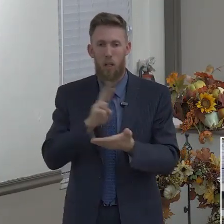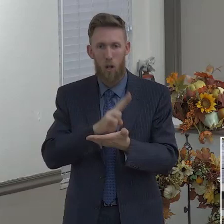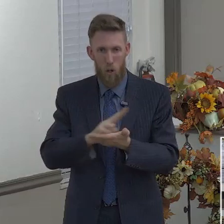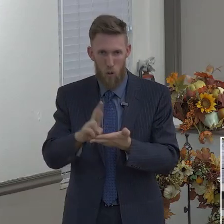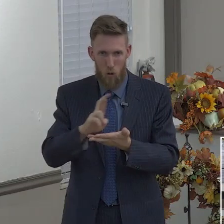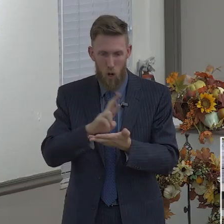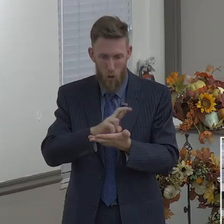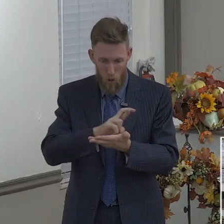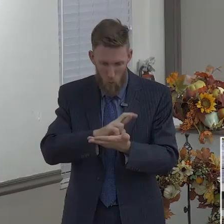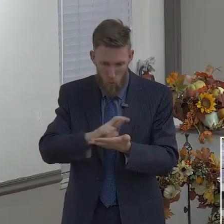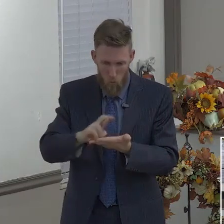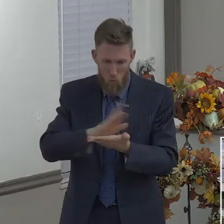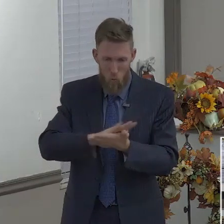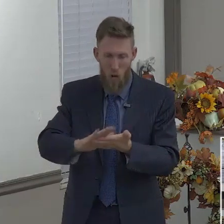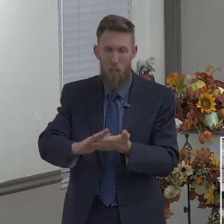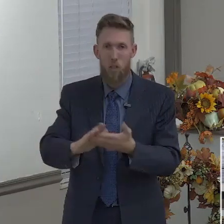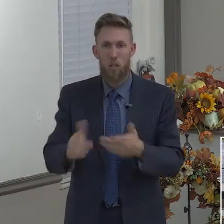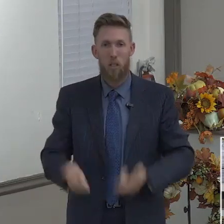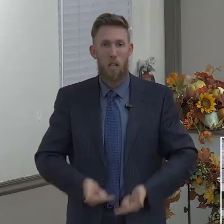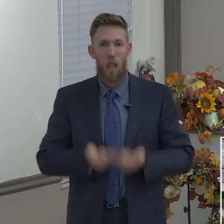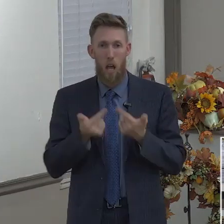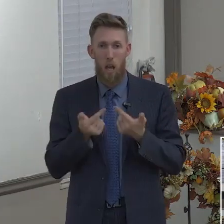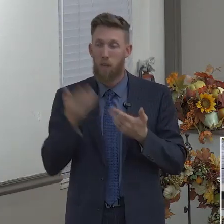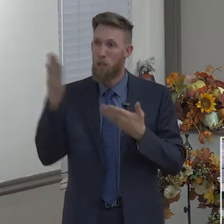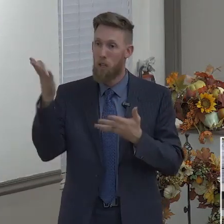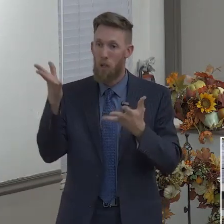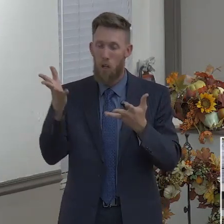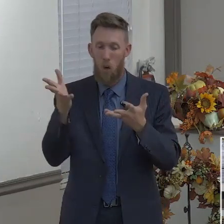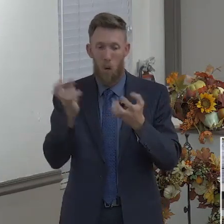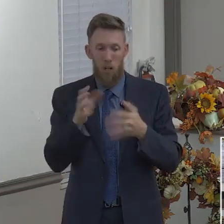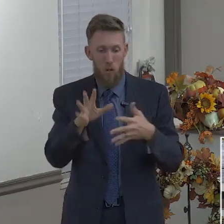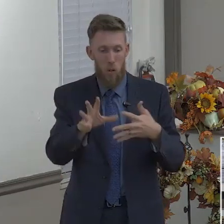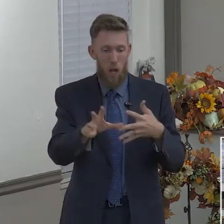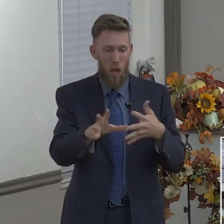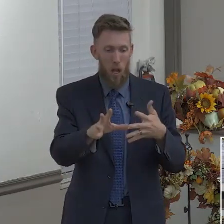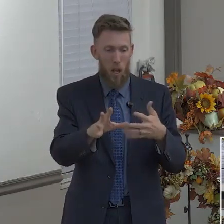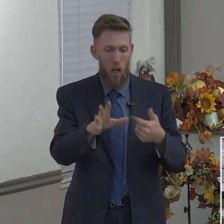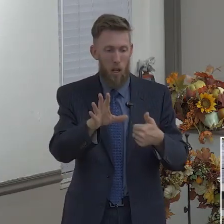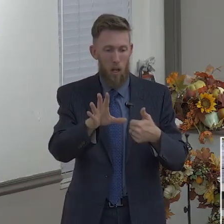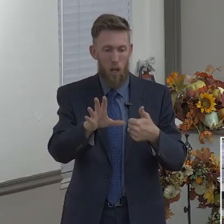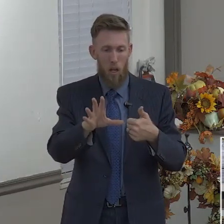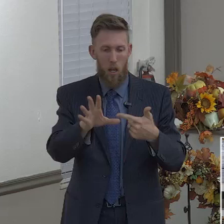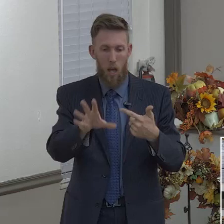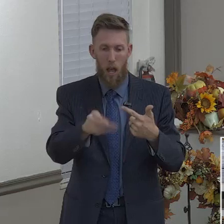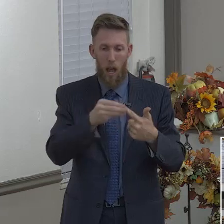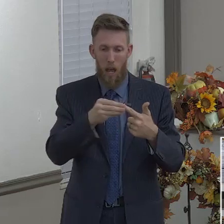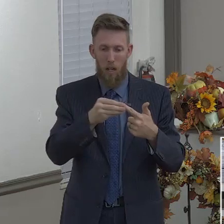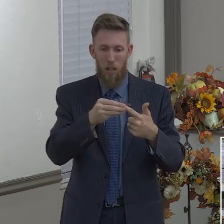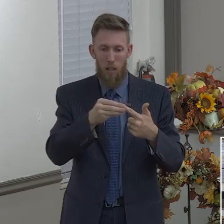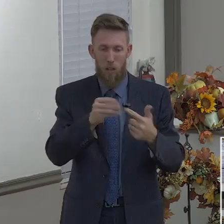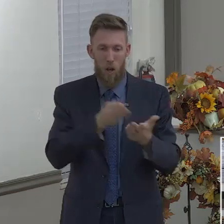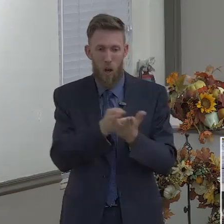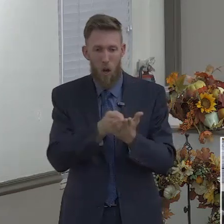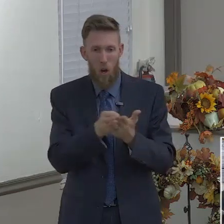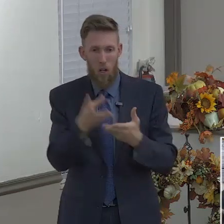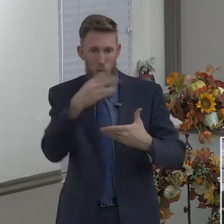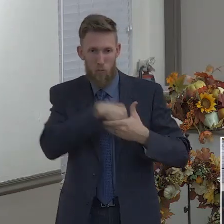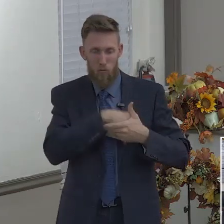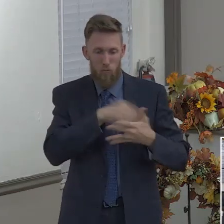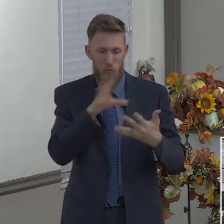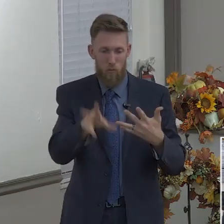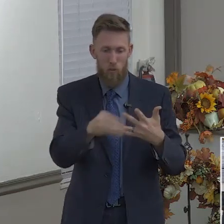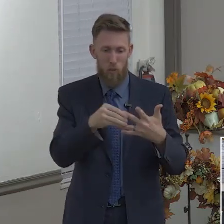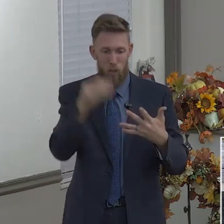faith. I want you to add virtue. I want you to add, let's see if I can read it, knowledge, temperance, patience, and